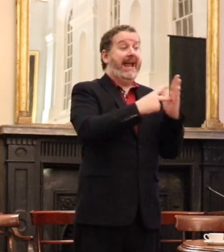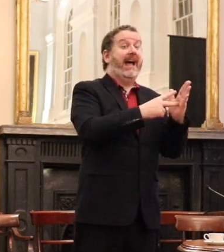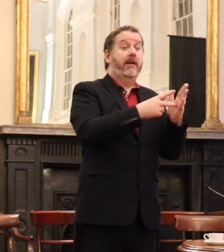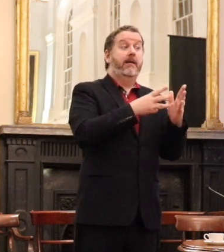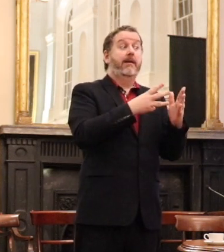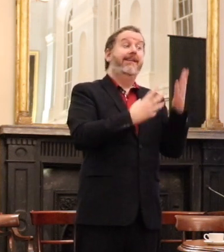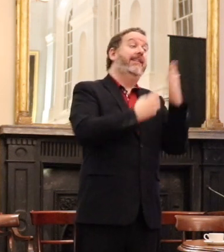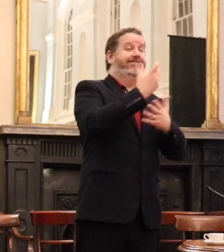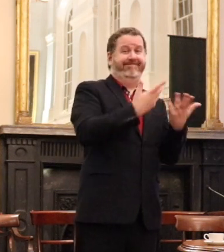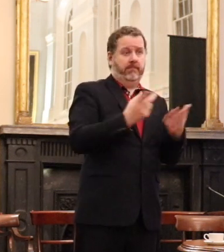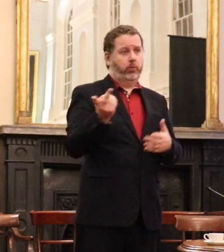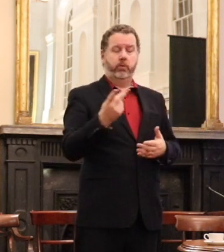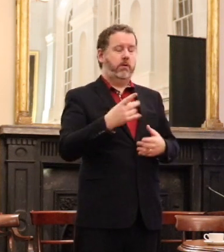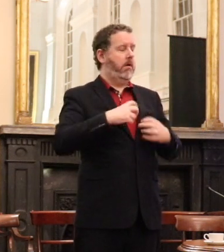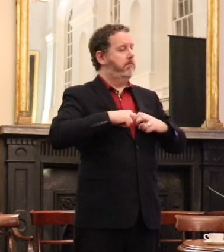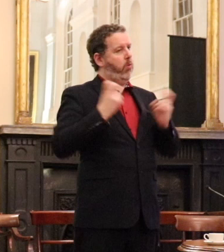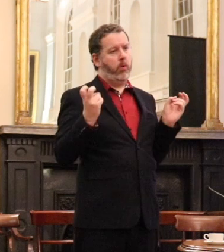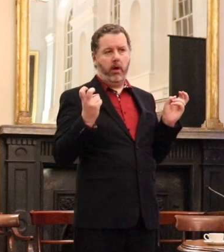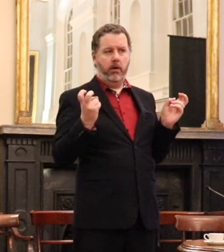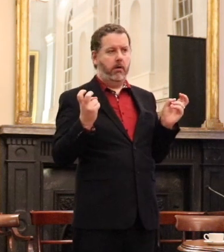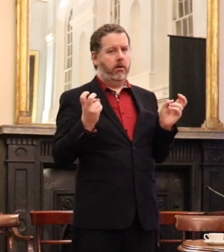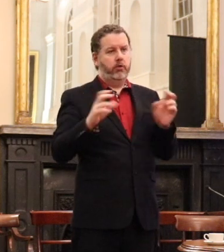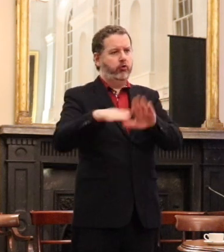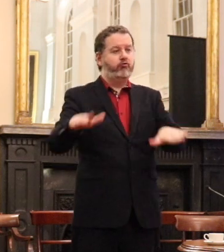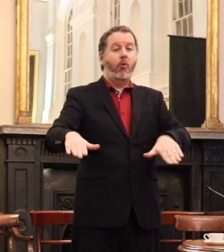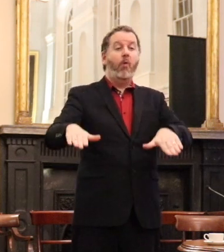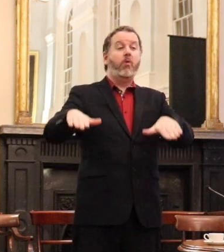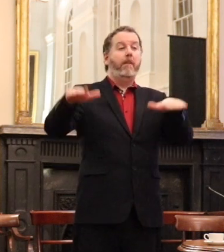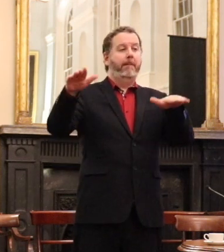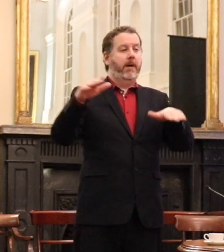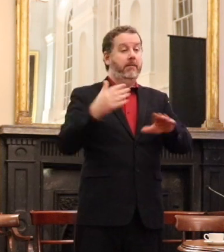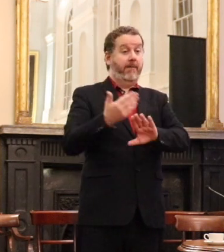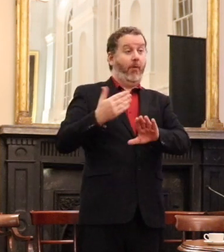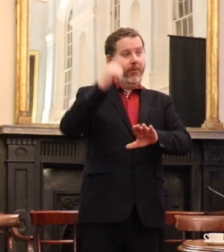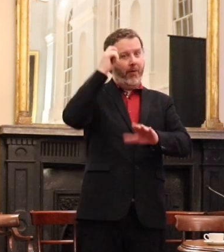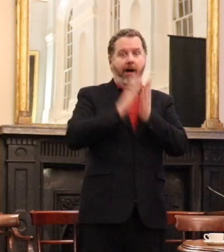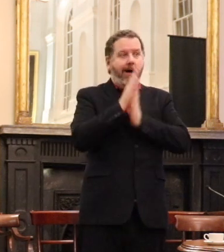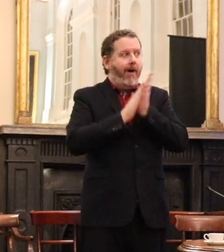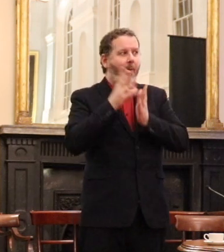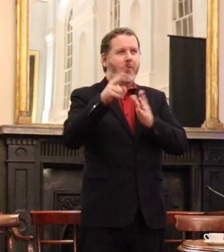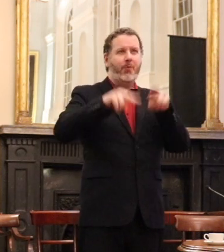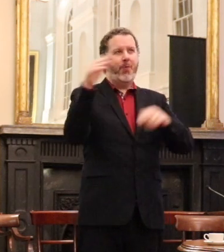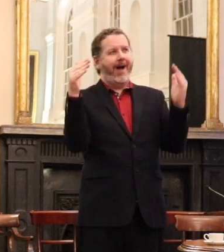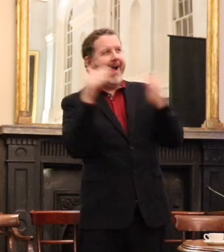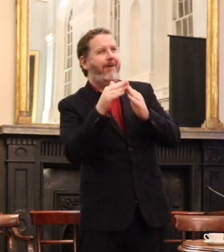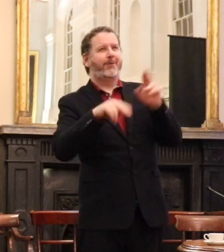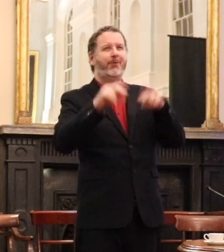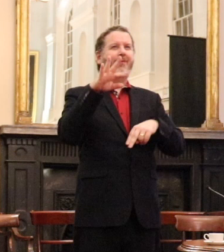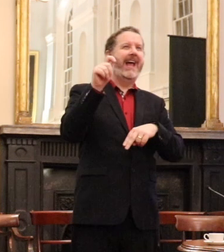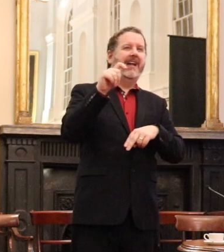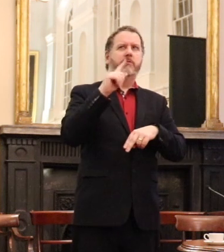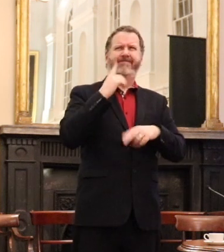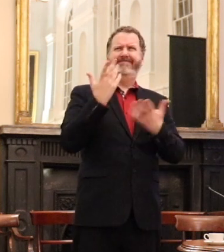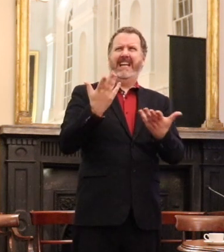-broken because their kids were growing up in front of them during the period that they thought they were going to be in brand new houses and they were still living in